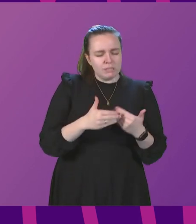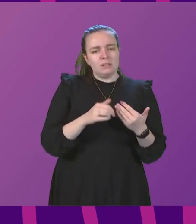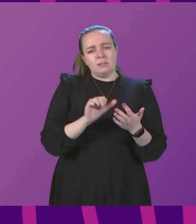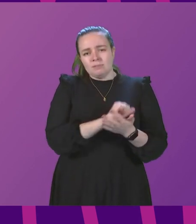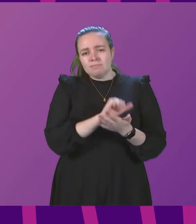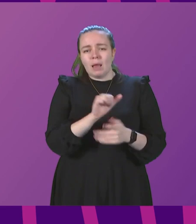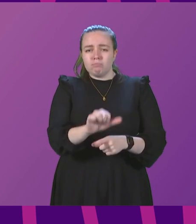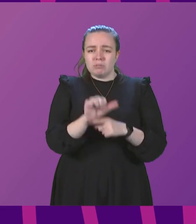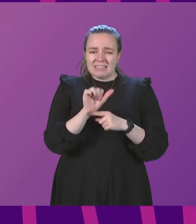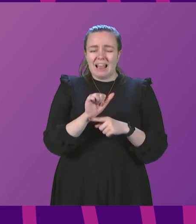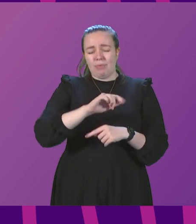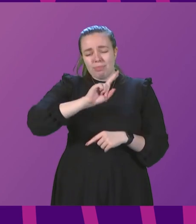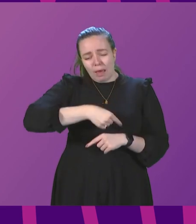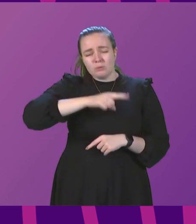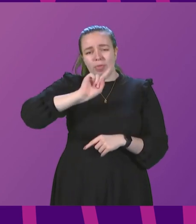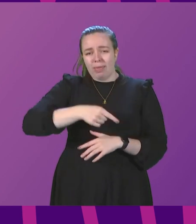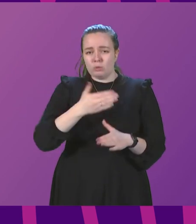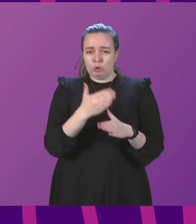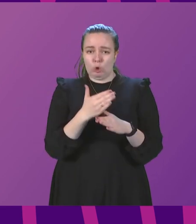of thousands of jobs which are still at risk?